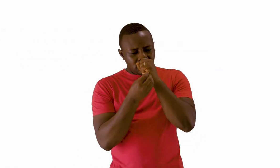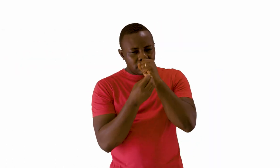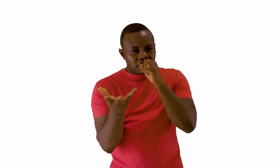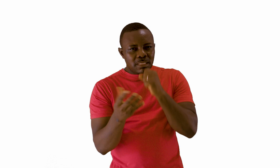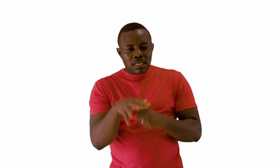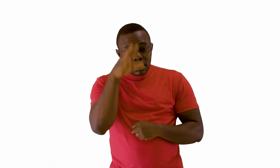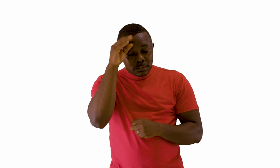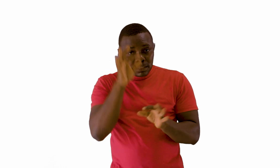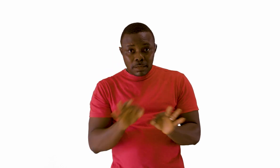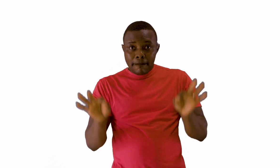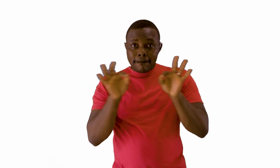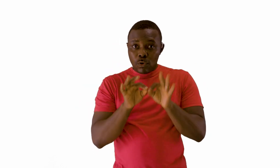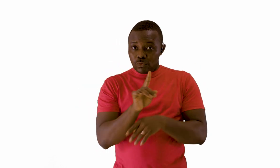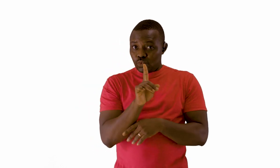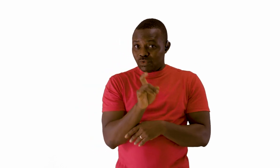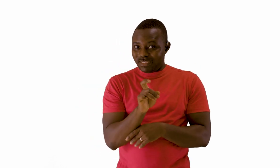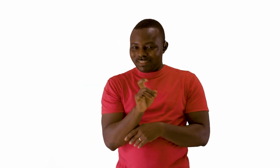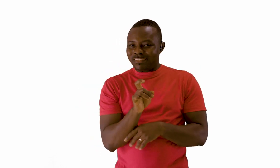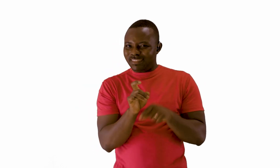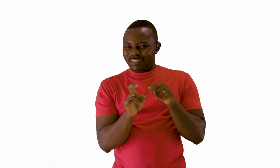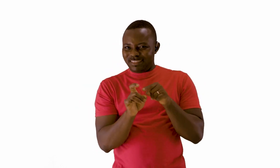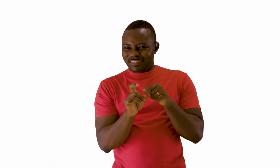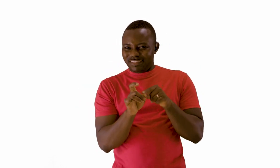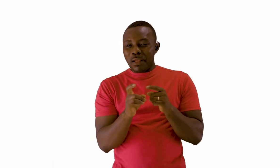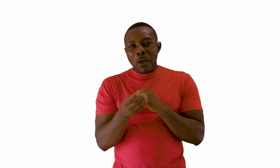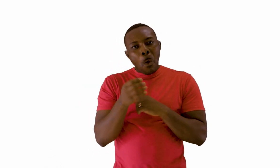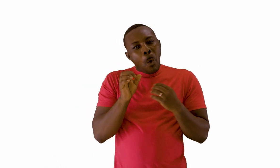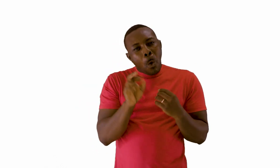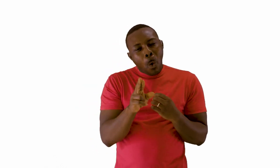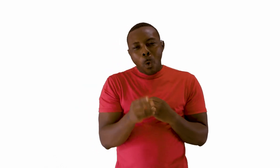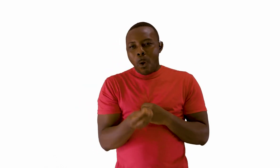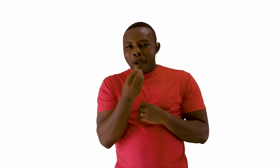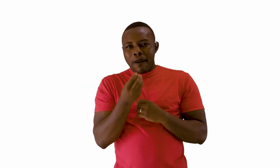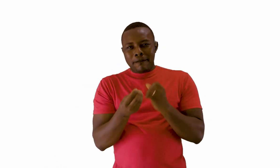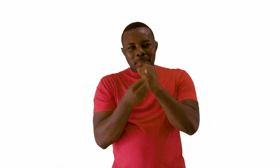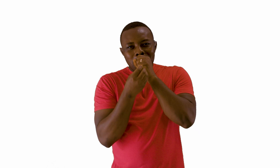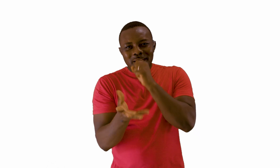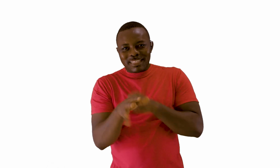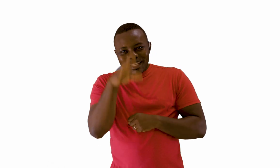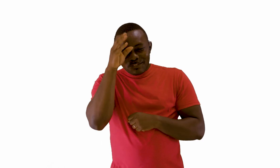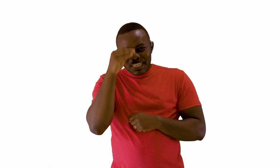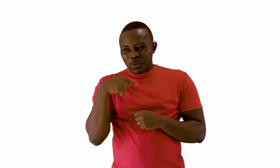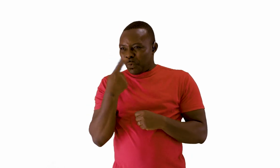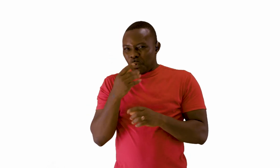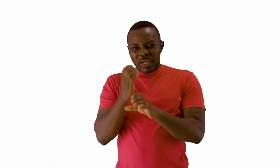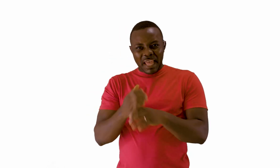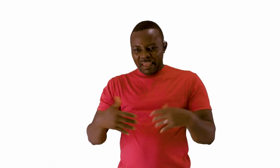Why is media literacy so important? I mean, this thing, media literacy. So what? Who cares? What does it